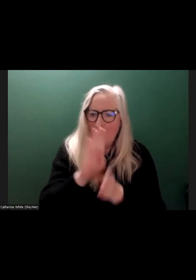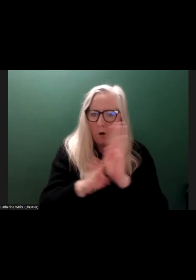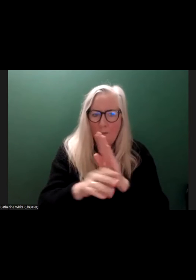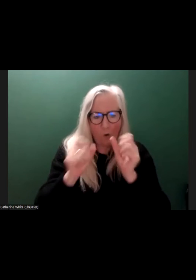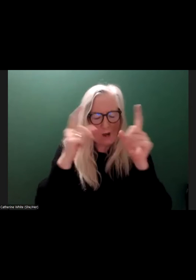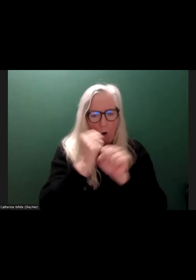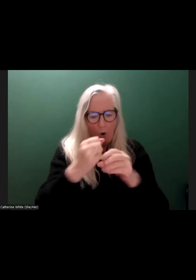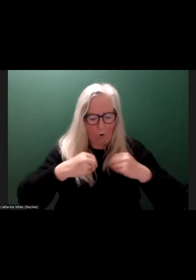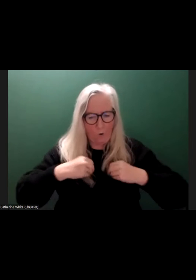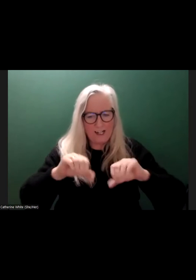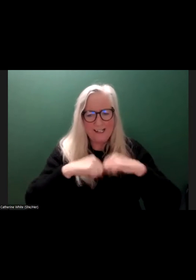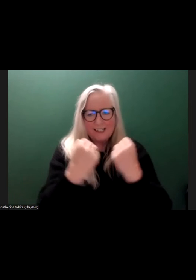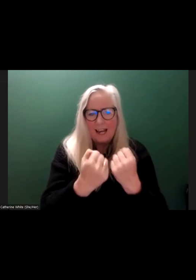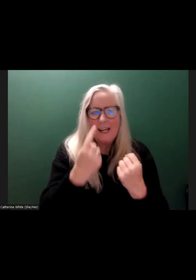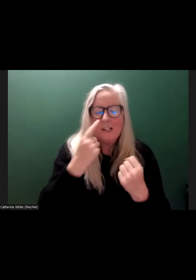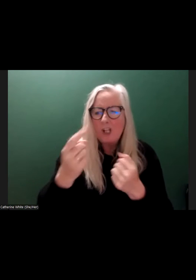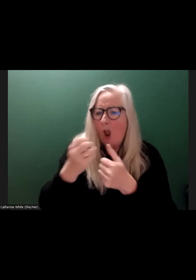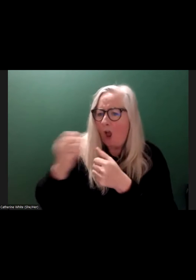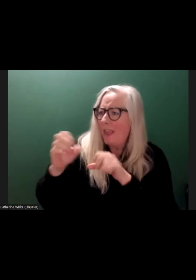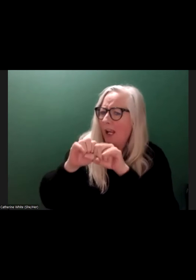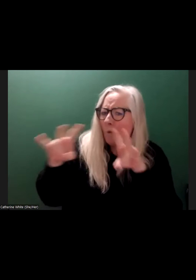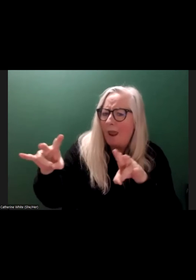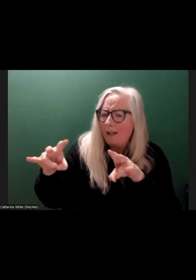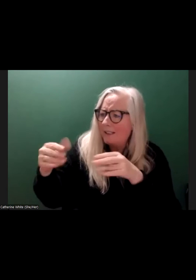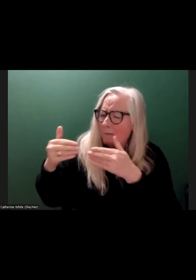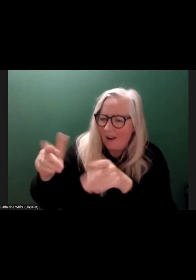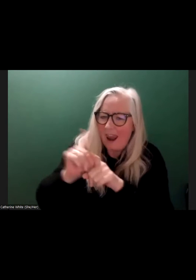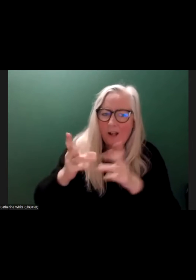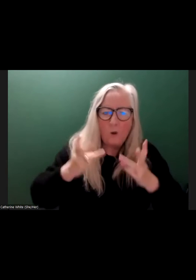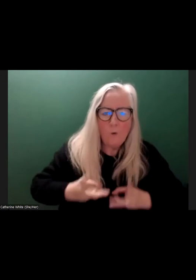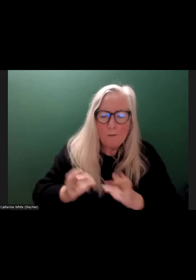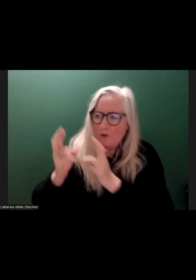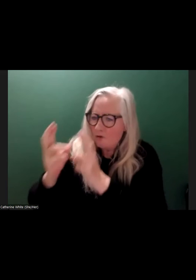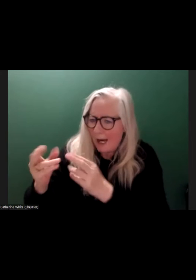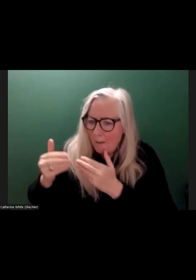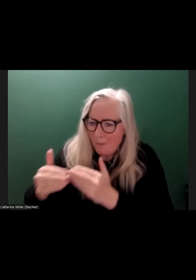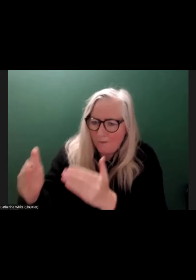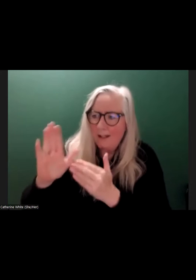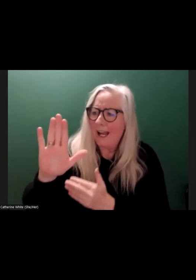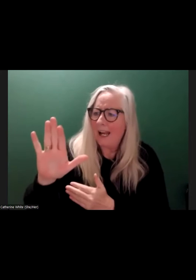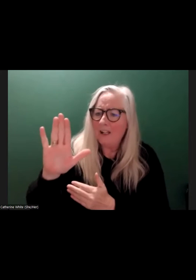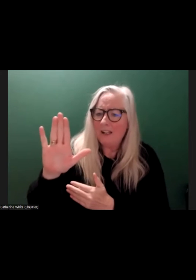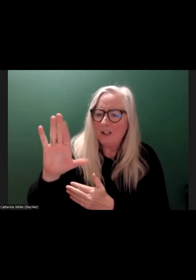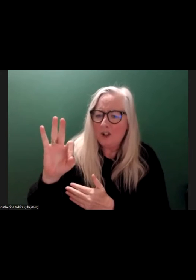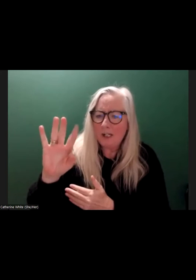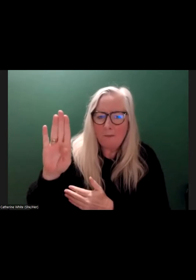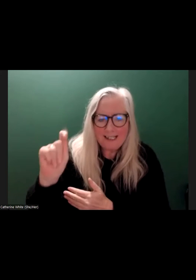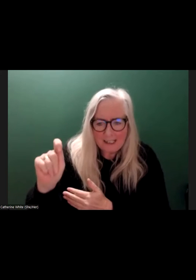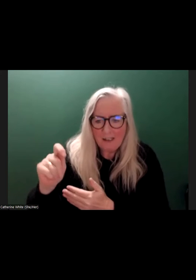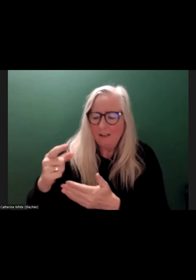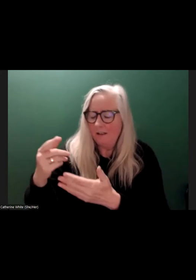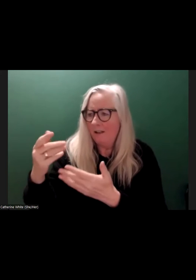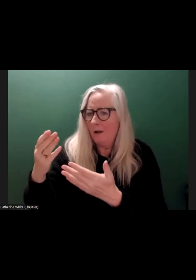They were seeing how other equality movements were being developed, whether that's the women's rights movement, LGBT movement, people of colour movement.